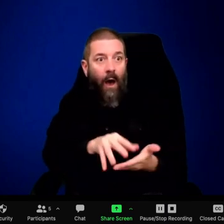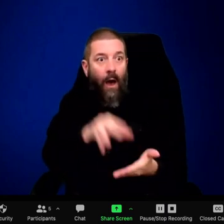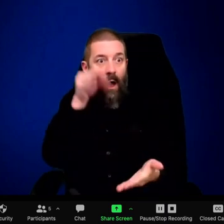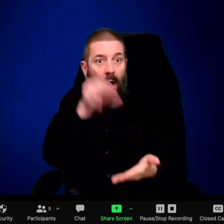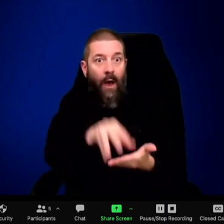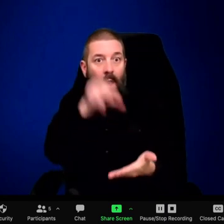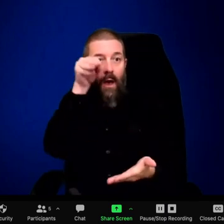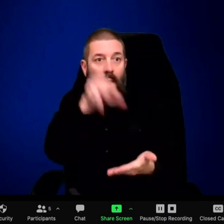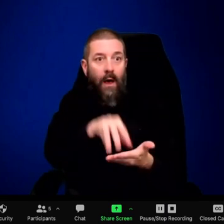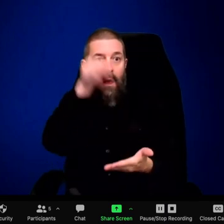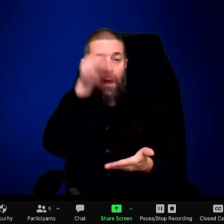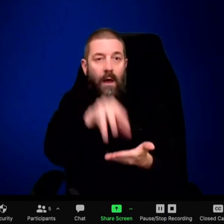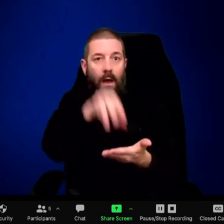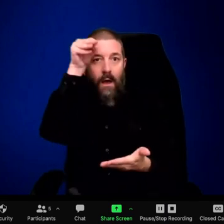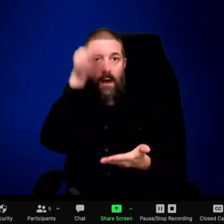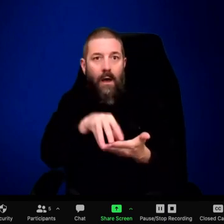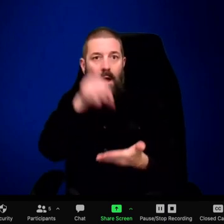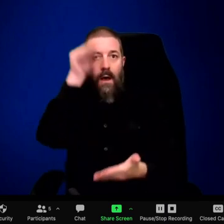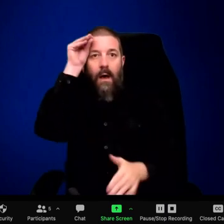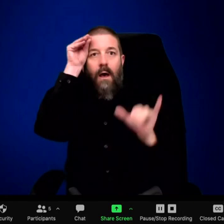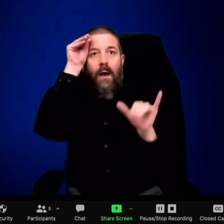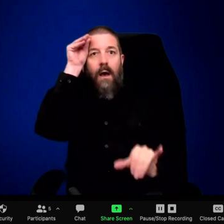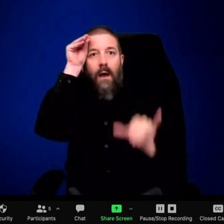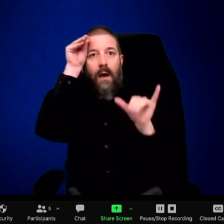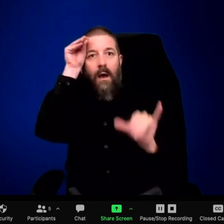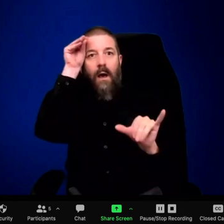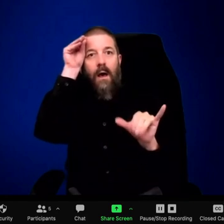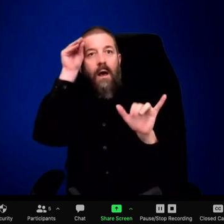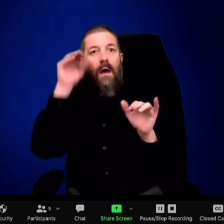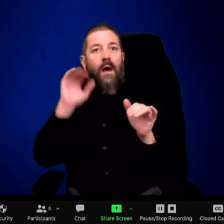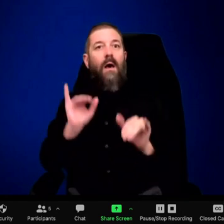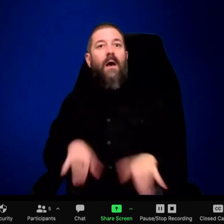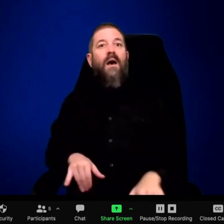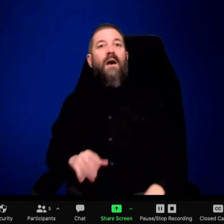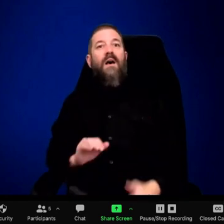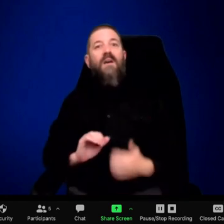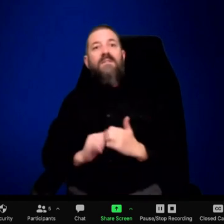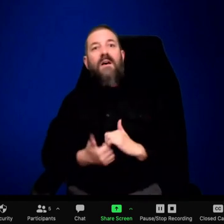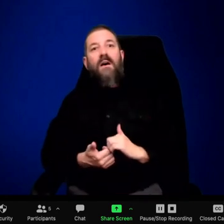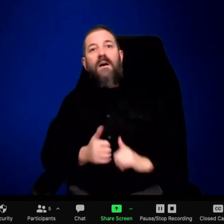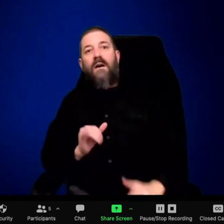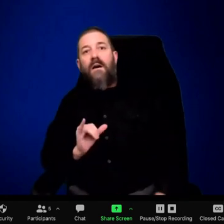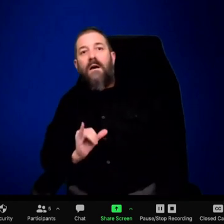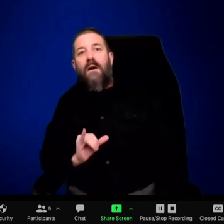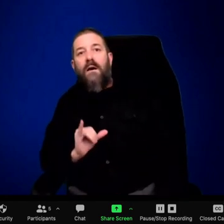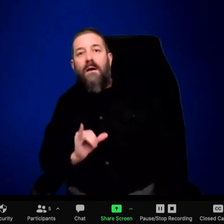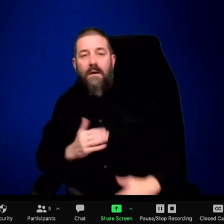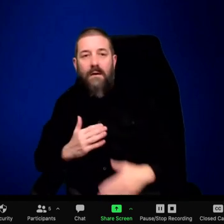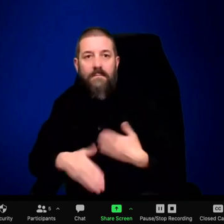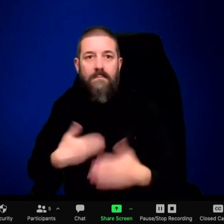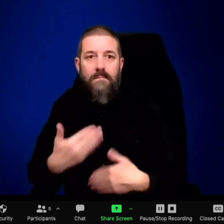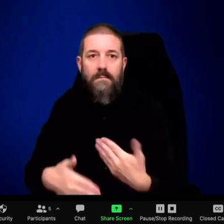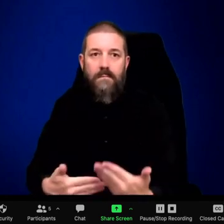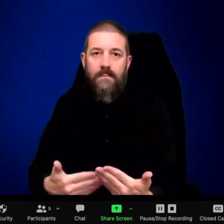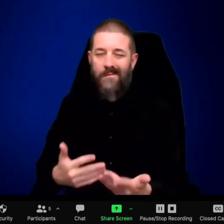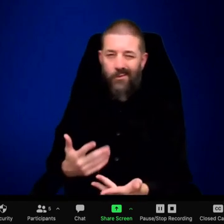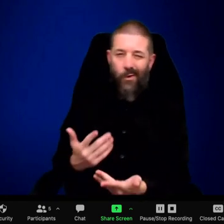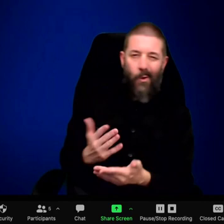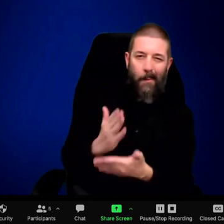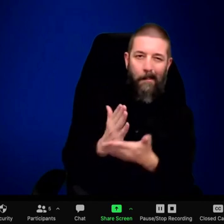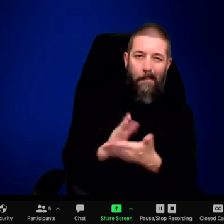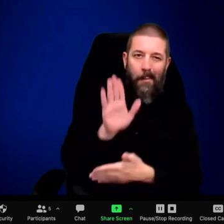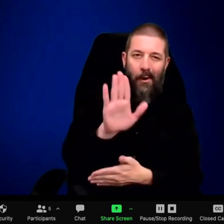swinging the wolf back and forth with its head like that. If there's a nearby tree, they're going to try to smash the wolf into it.